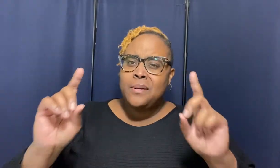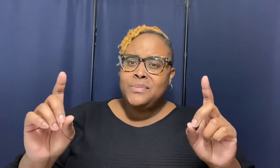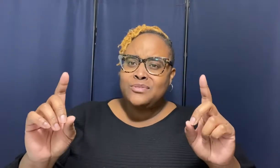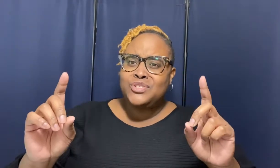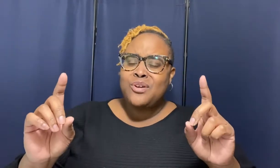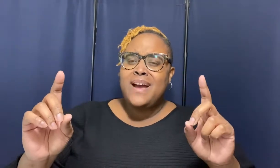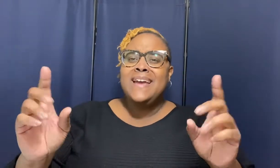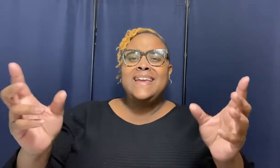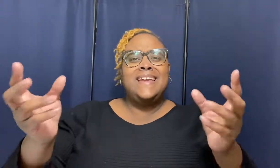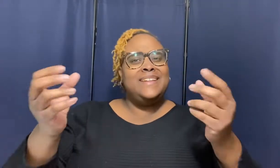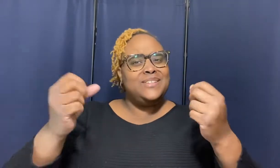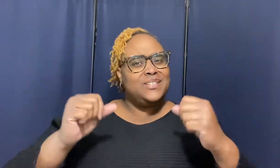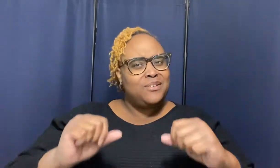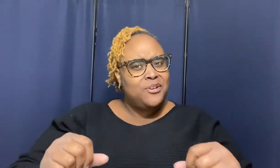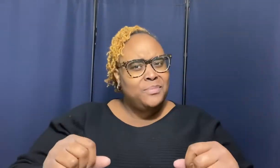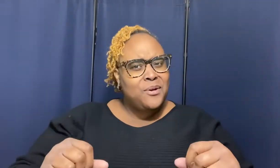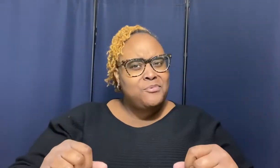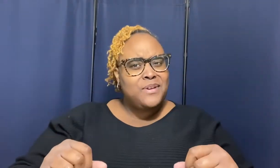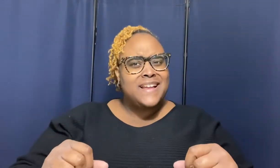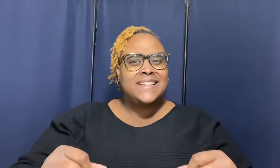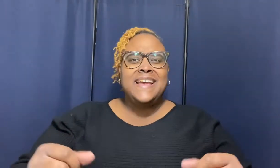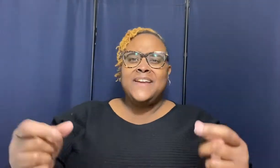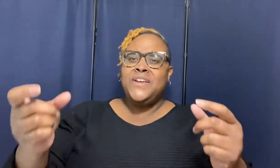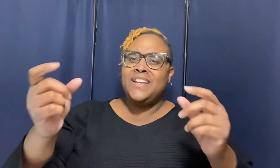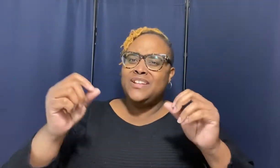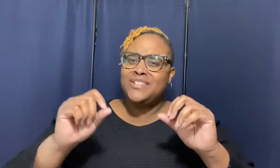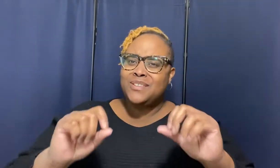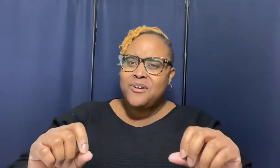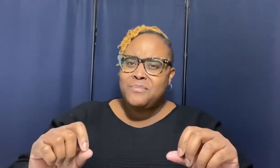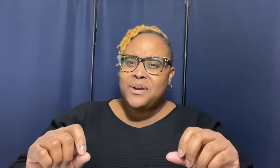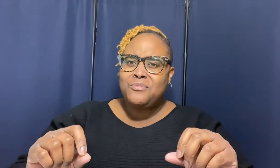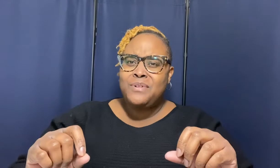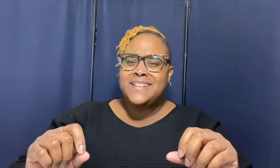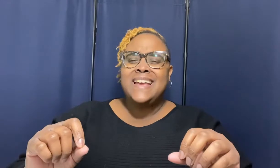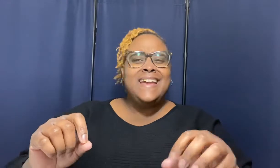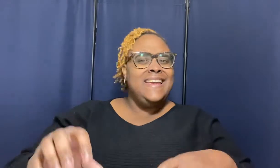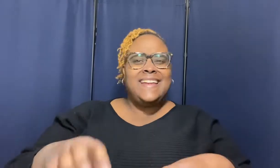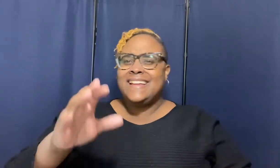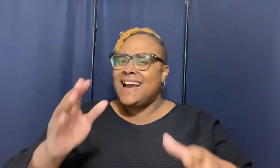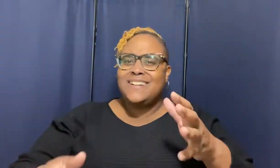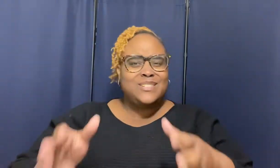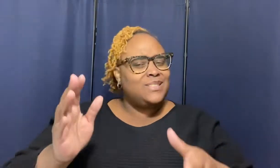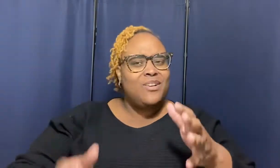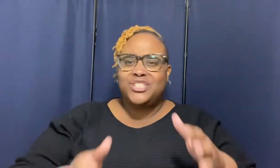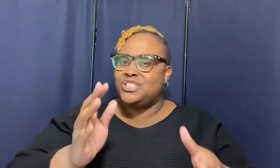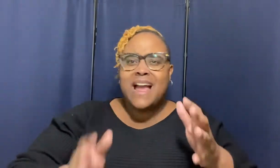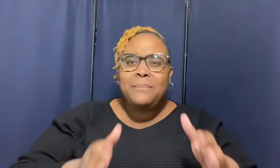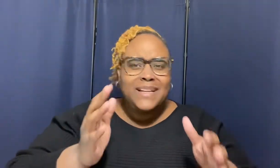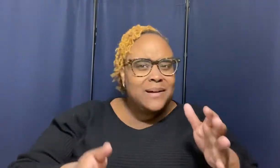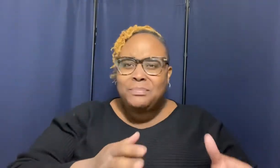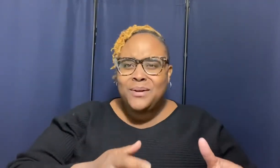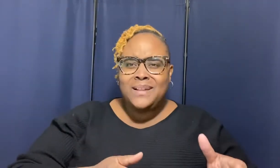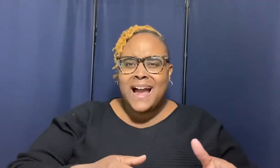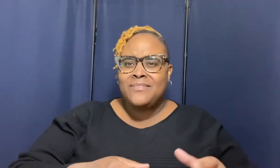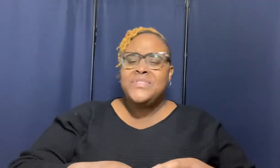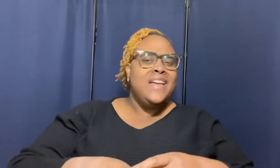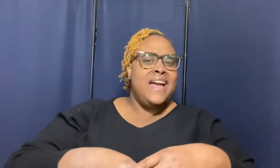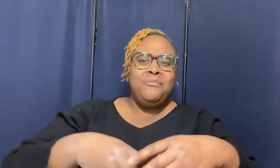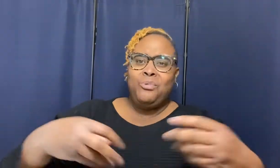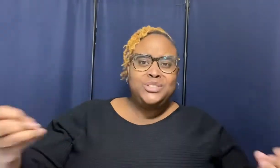your joy he can disturb your rest if he can disturb your rest he can kind of start shambling up your life and once